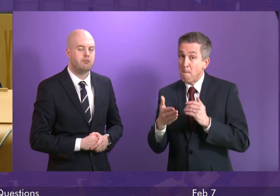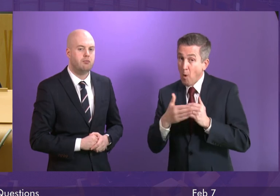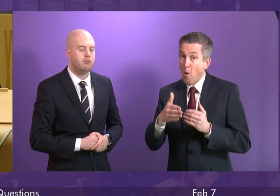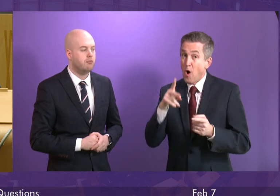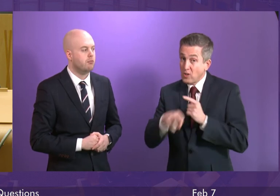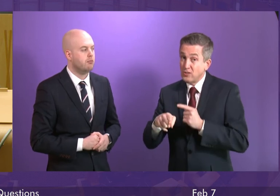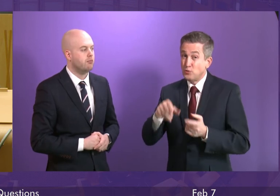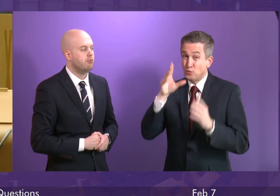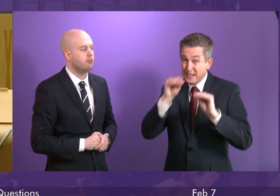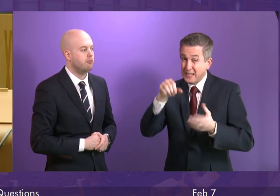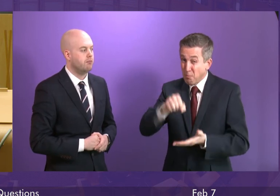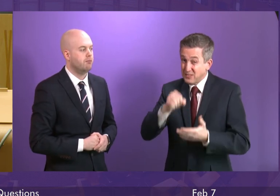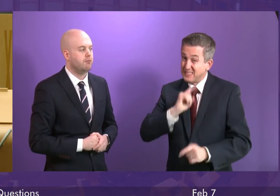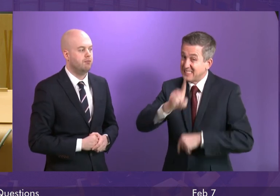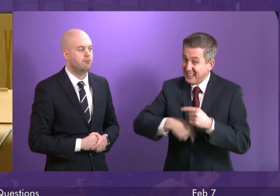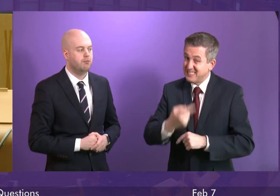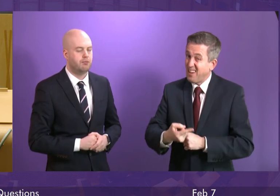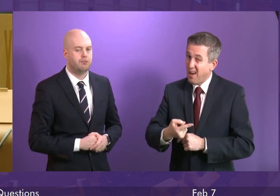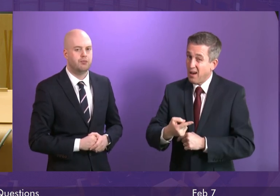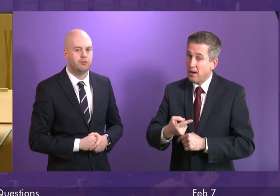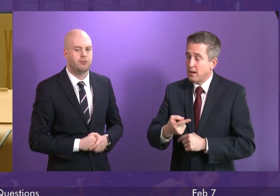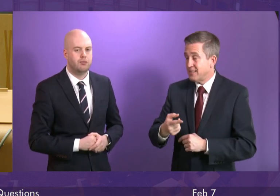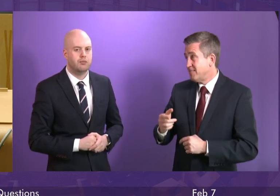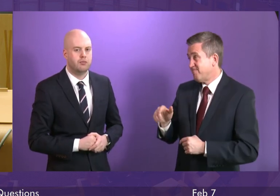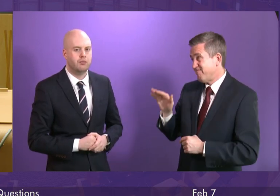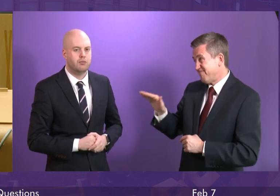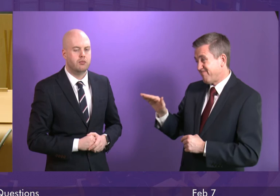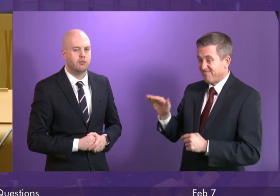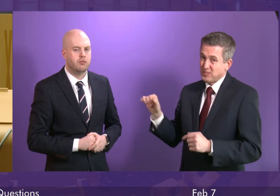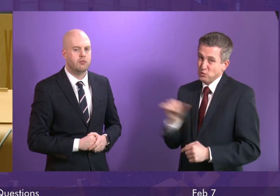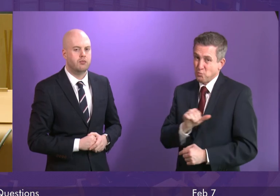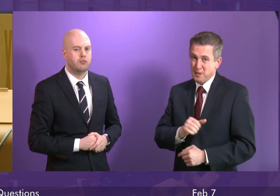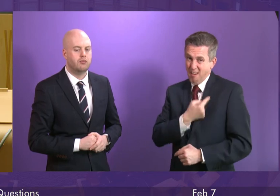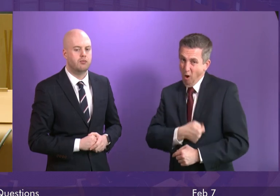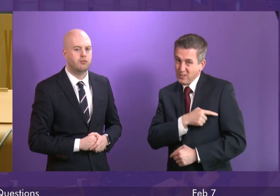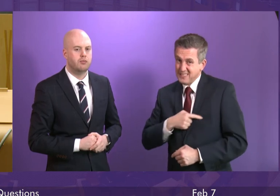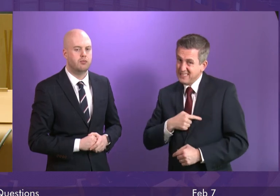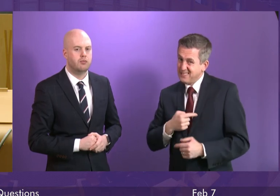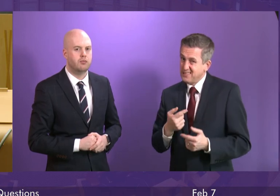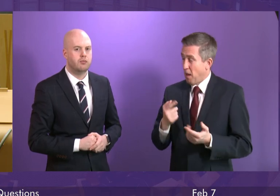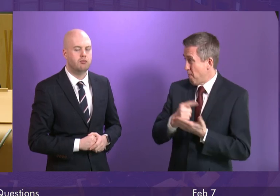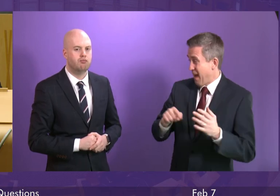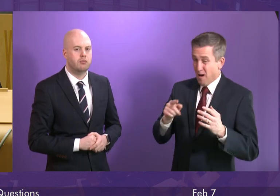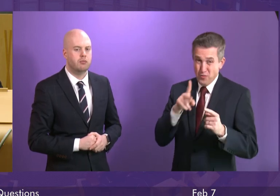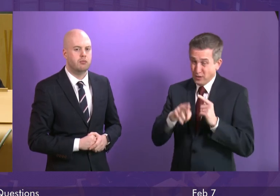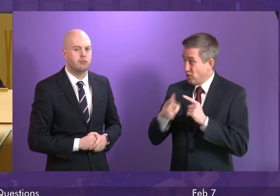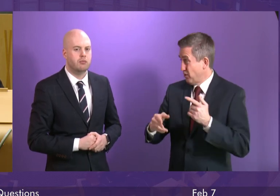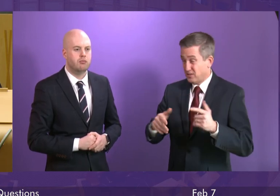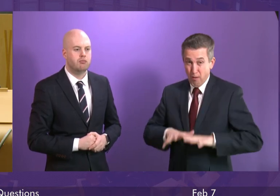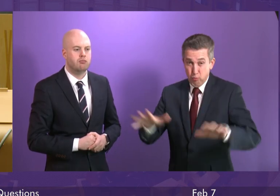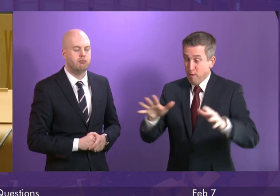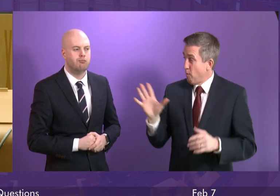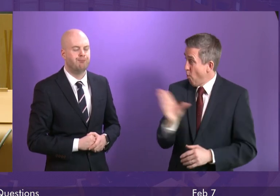budgets next year Is it not time that we had a degree of honesty around the cuts taking place to local councils